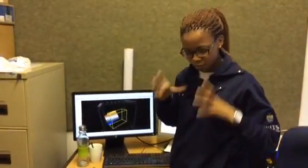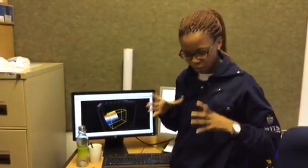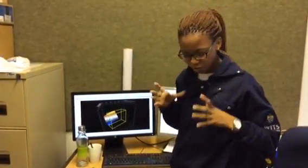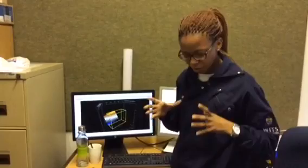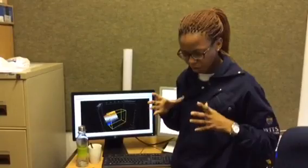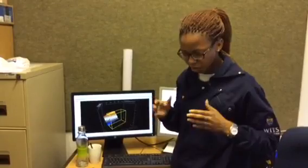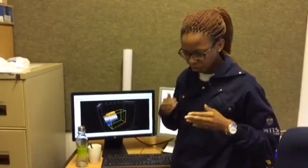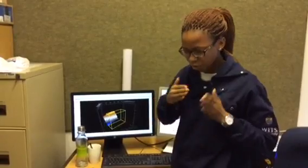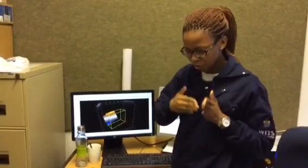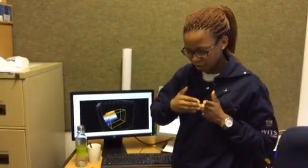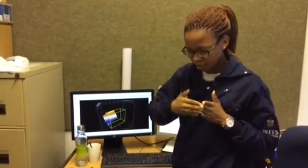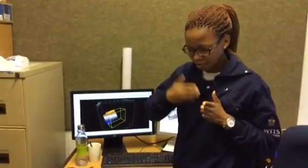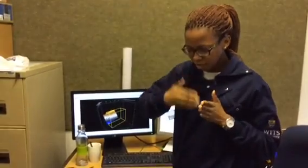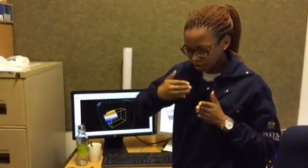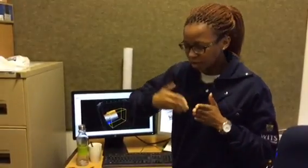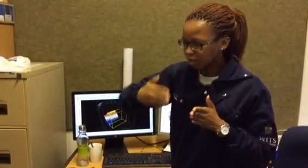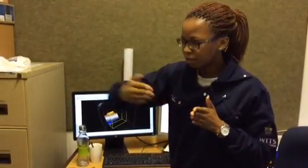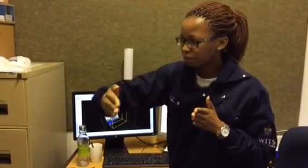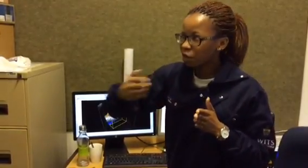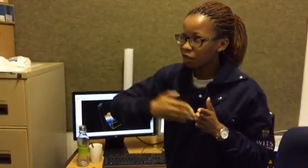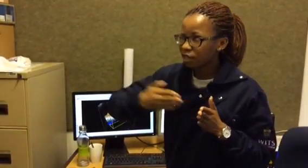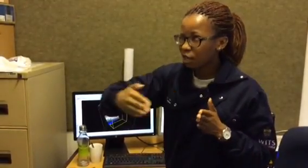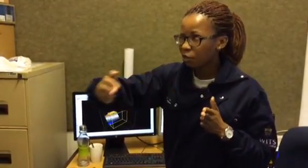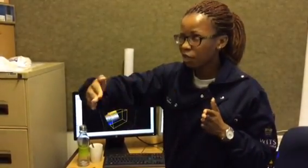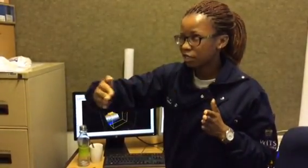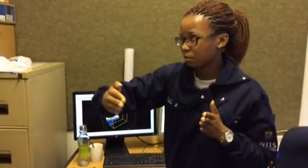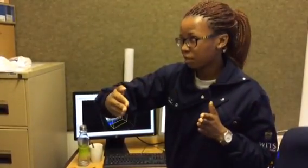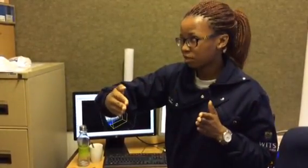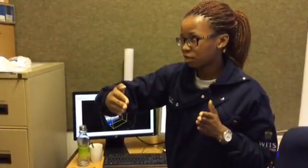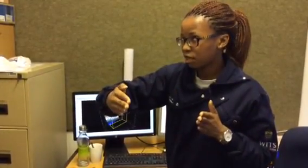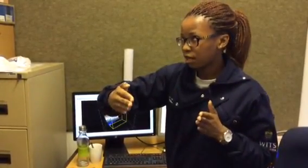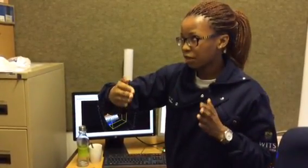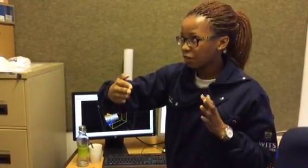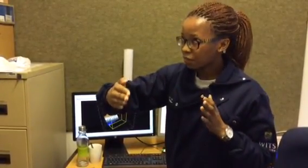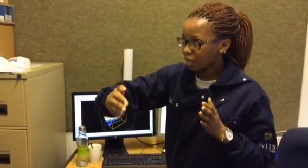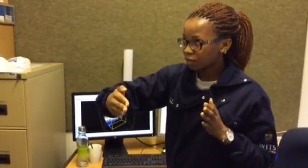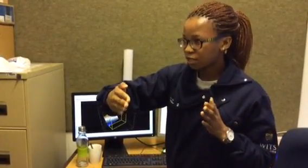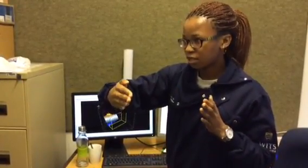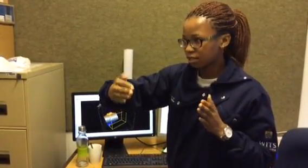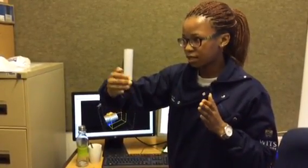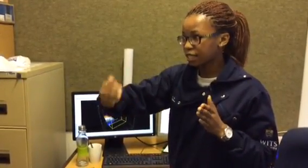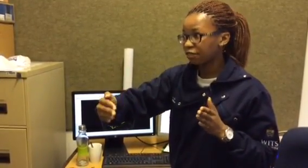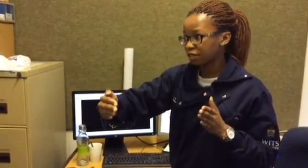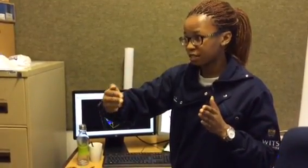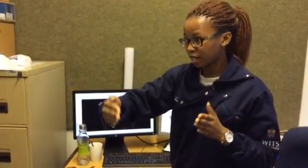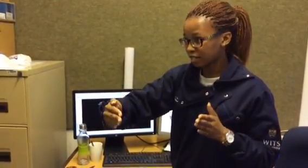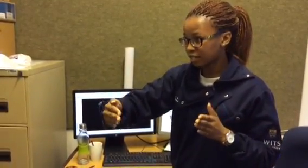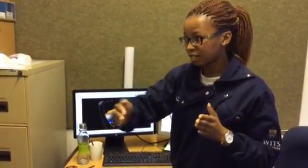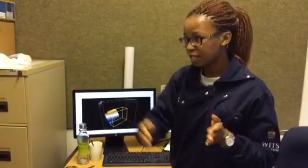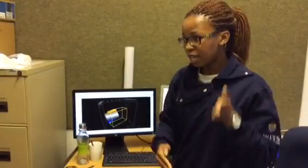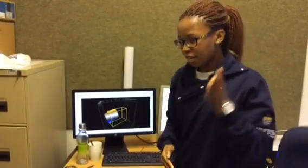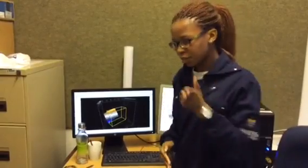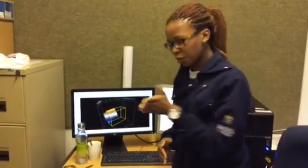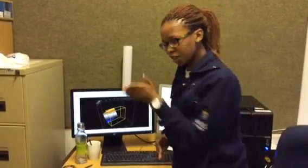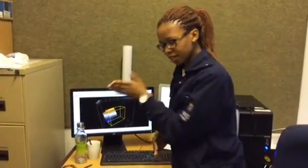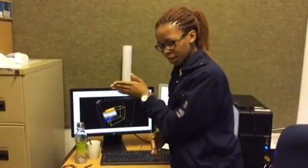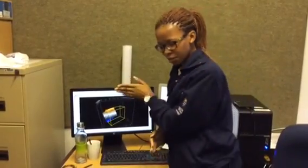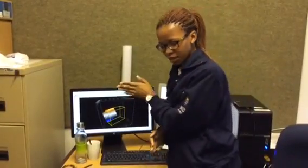solid block which is going that way it's about a thousand and seven slices and going that way